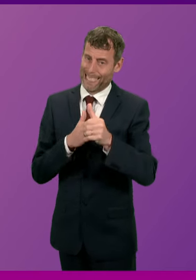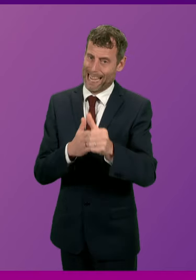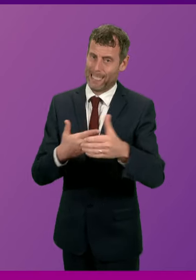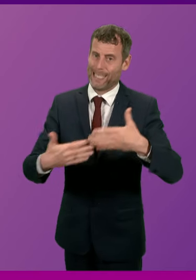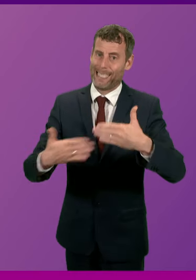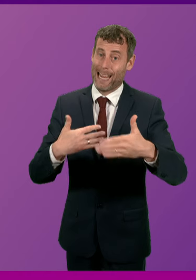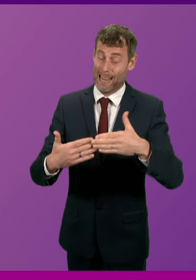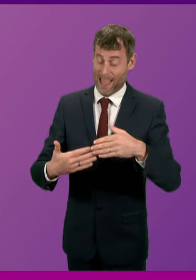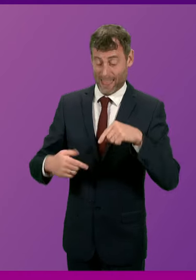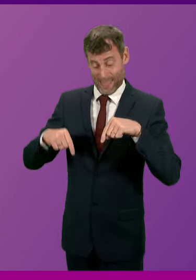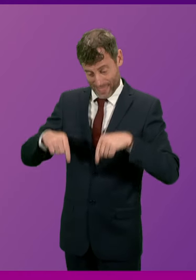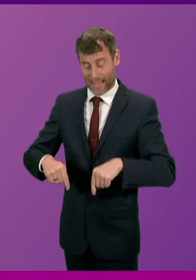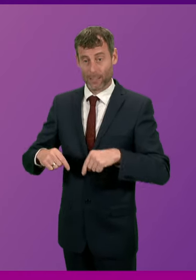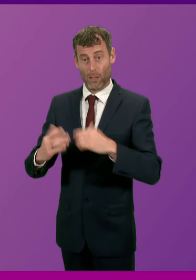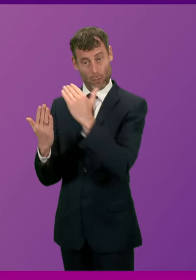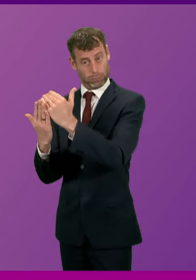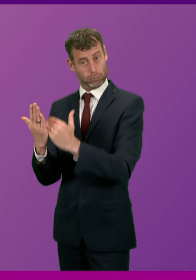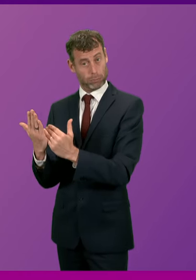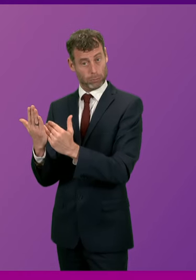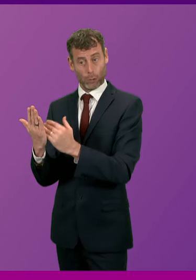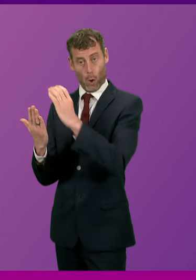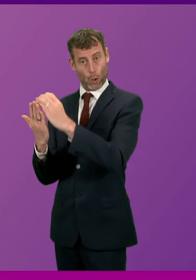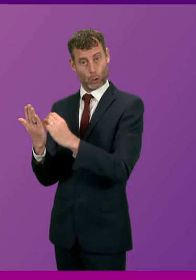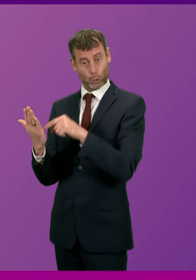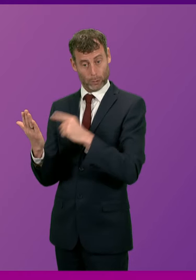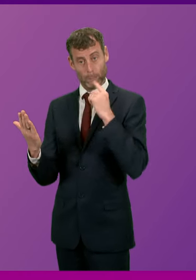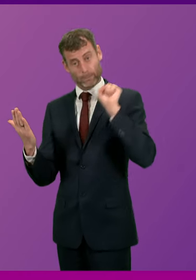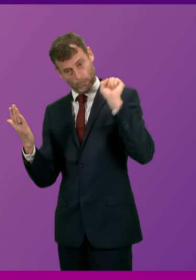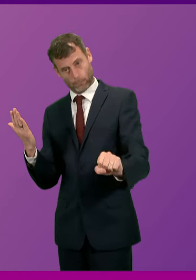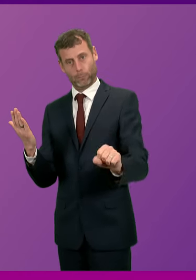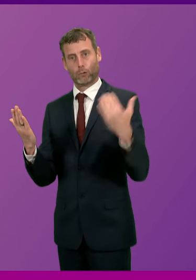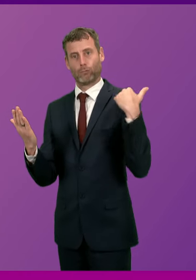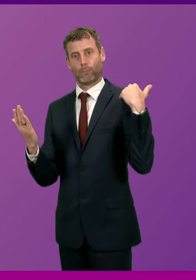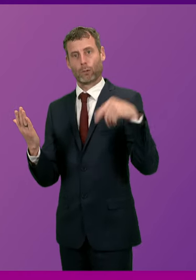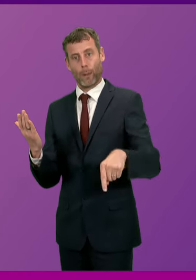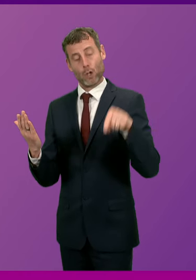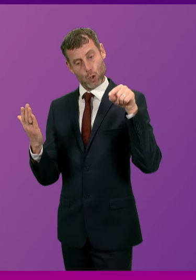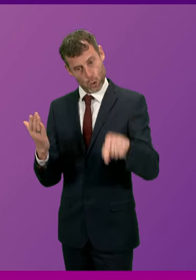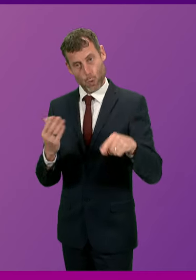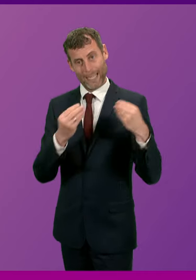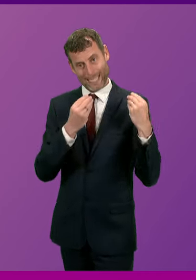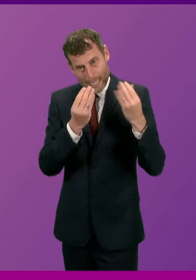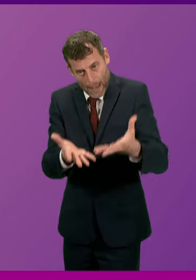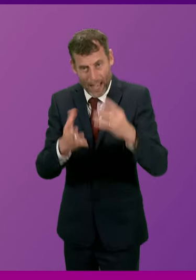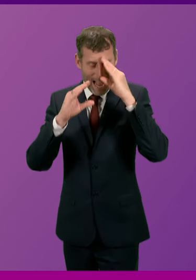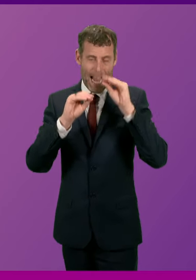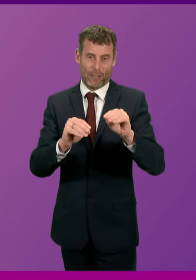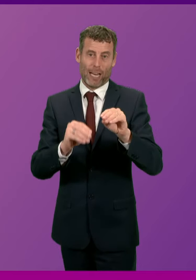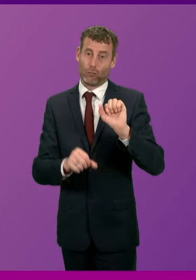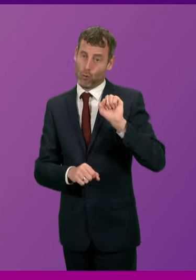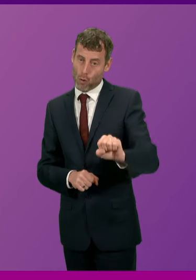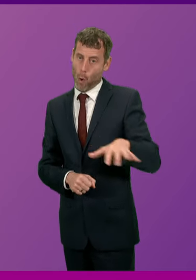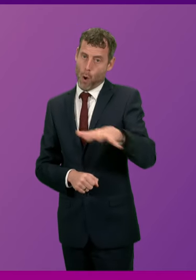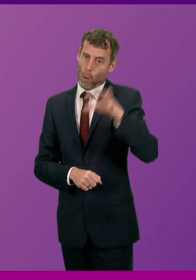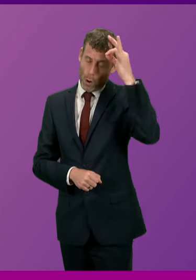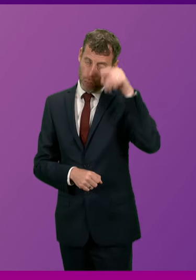arrangements of this country which ensure that the delivery of education is a matter within the competence of local